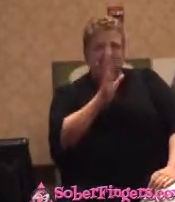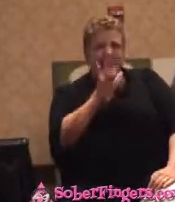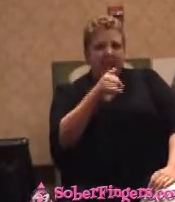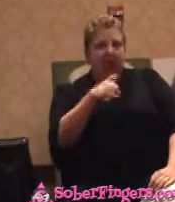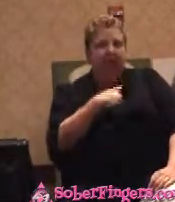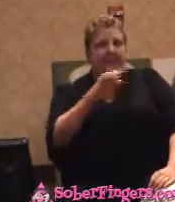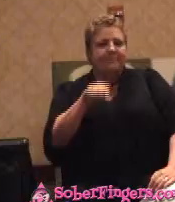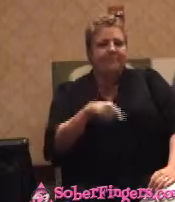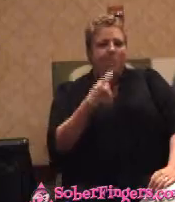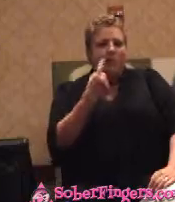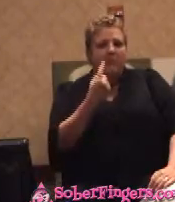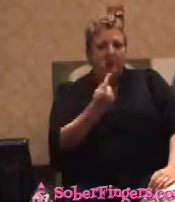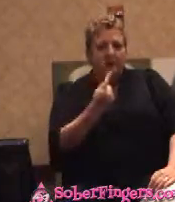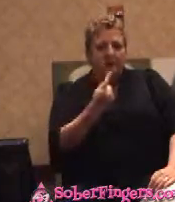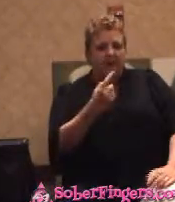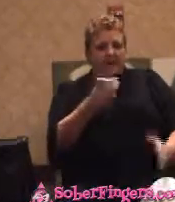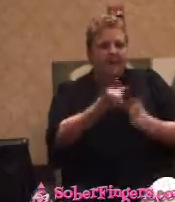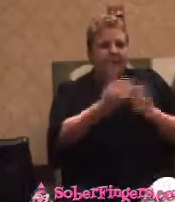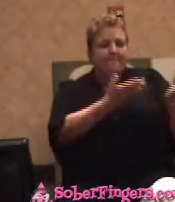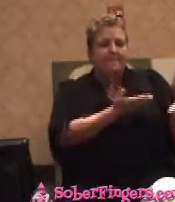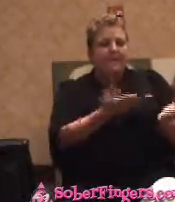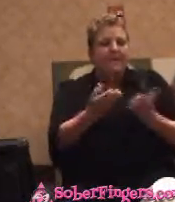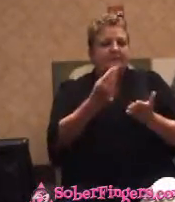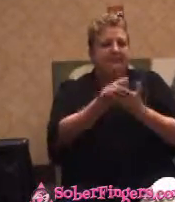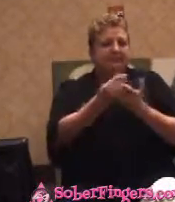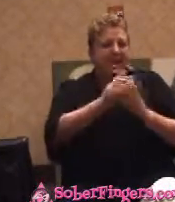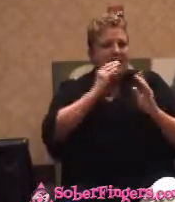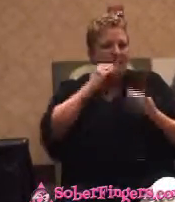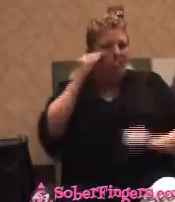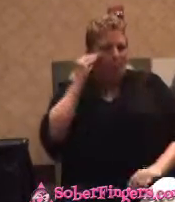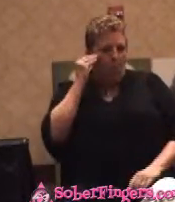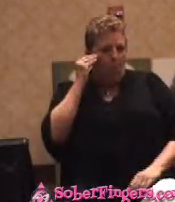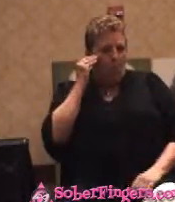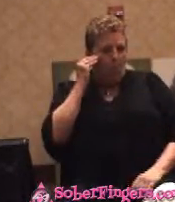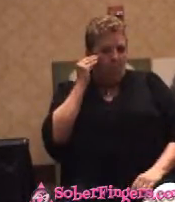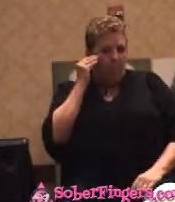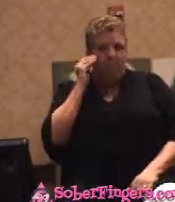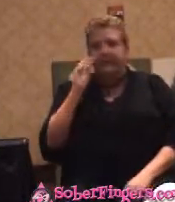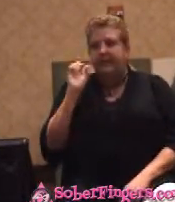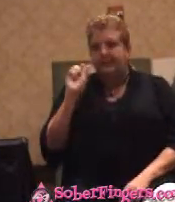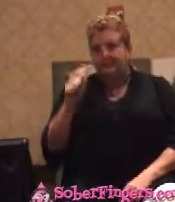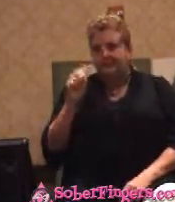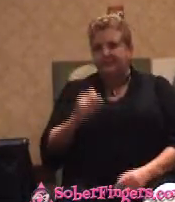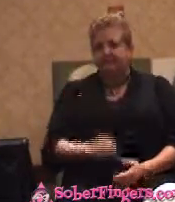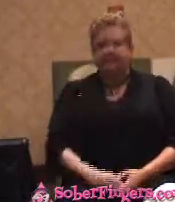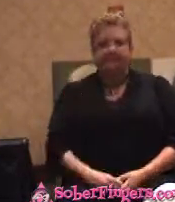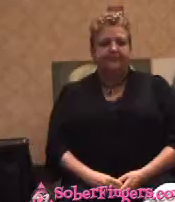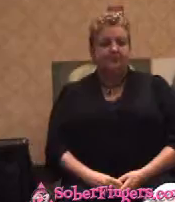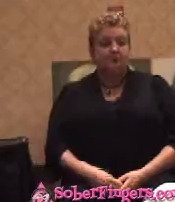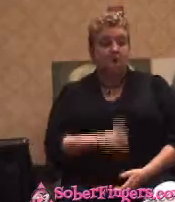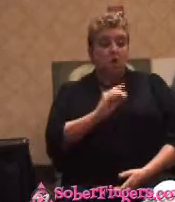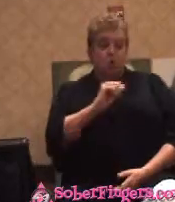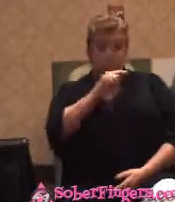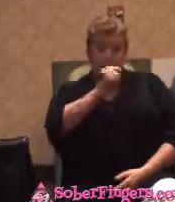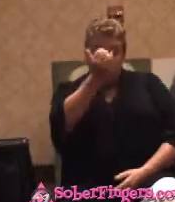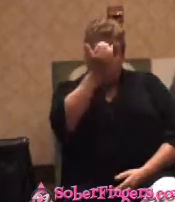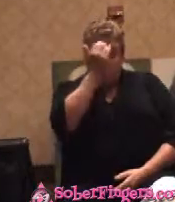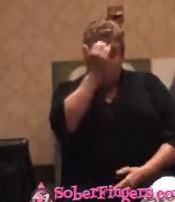one who brings any money home to this family? Yes. Do you know that we need money?